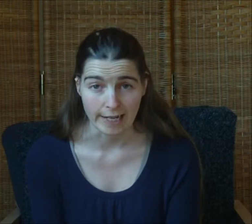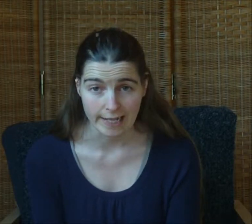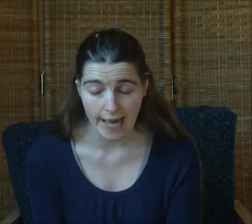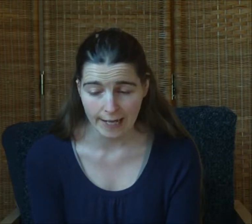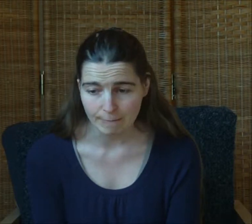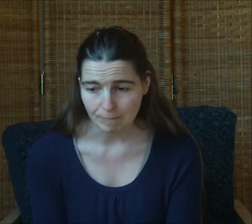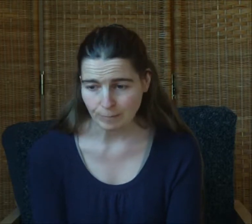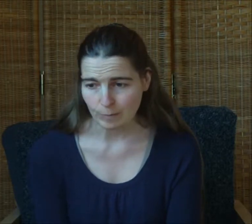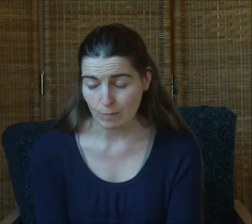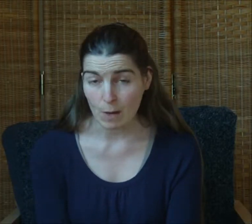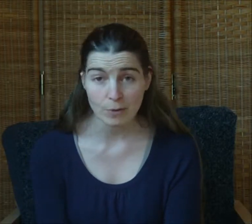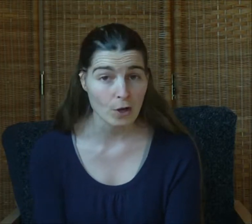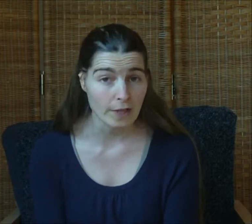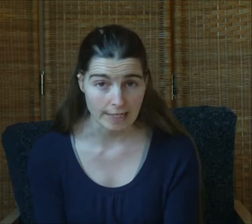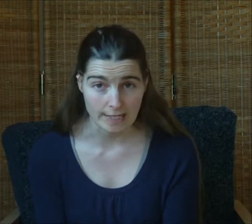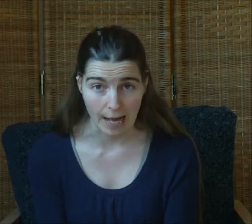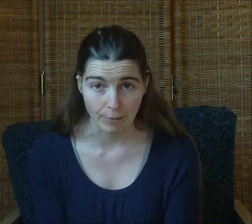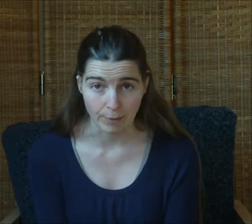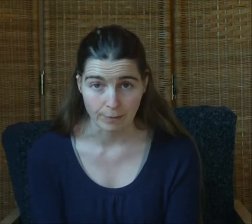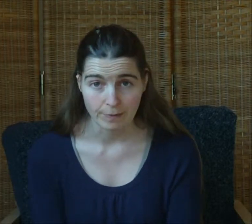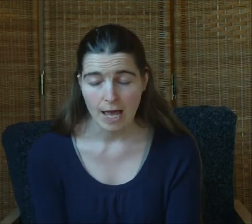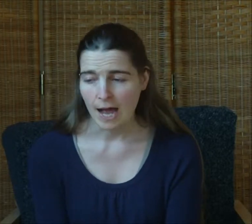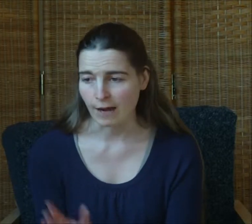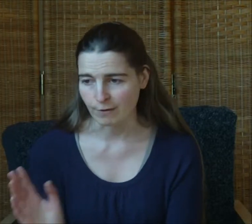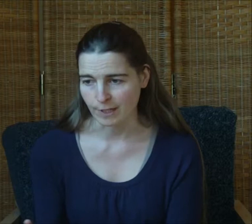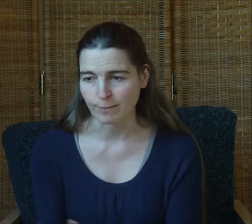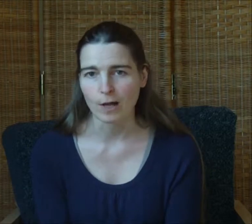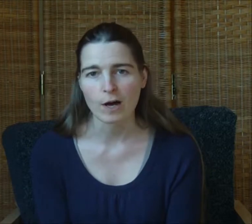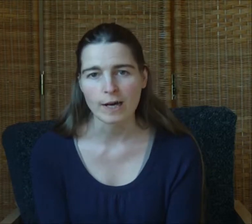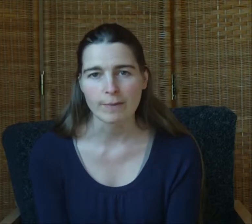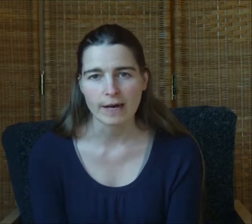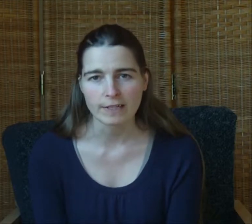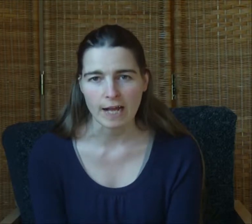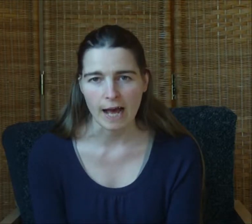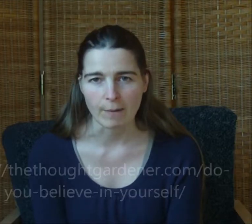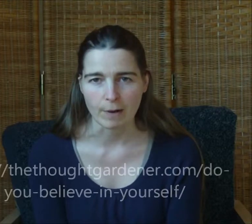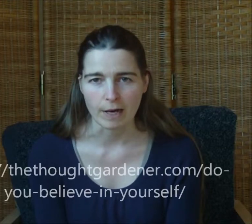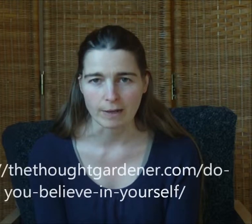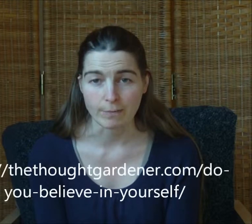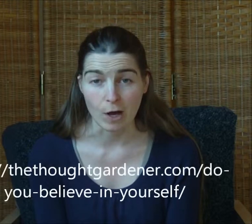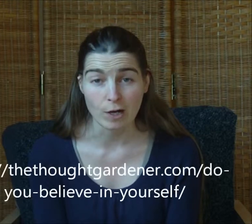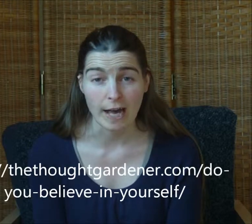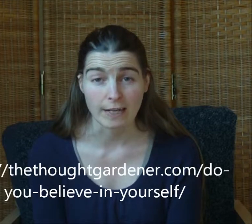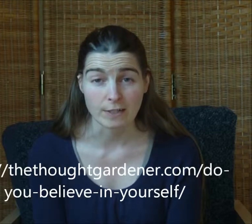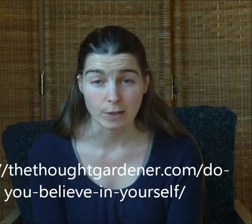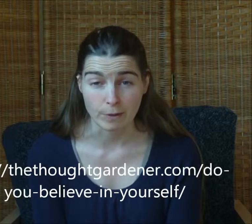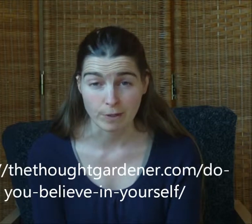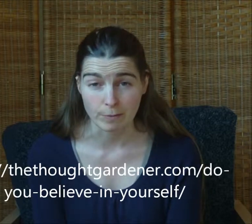again but all that's tappable. I've written a blog about it at my blog at www